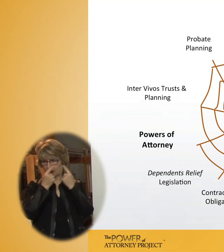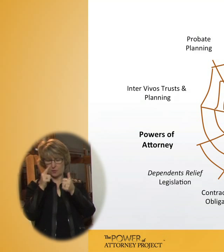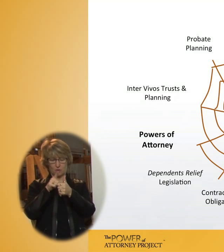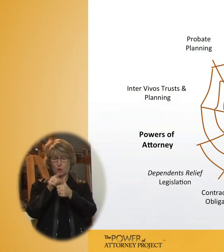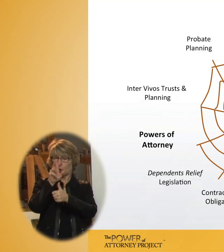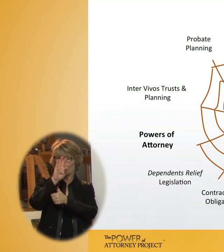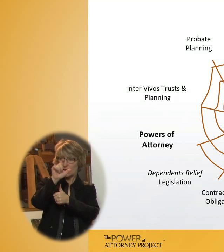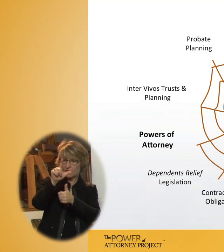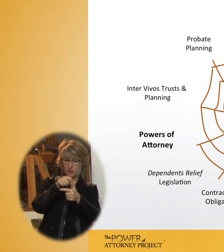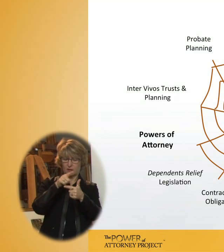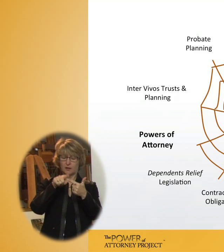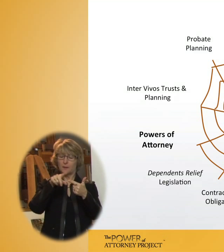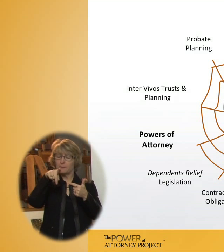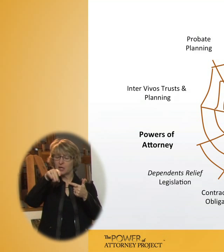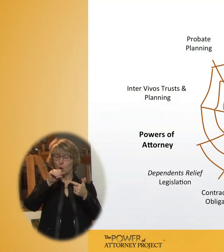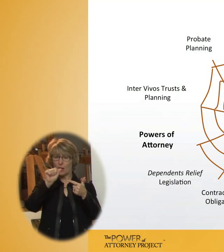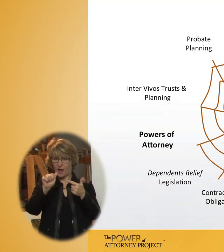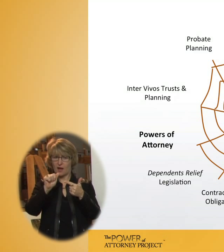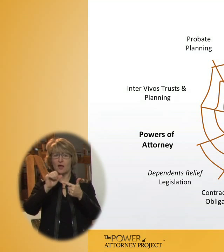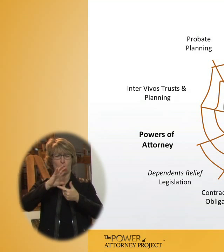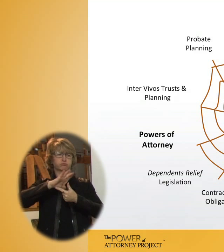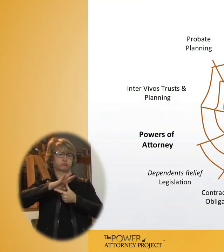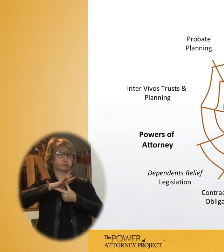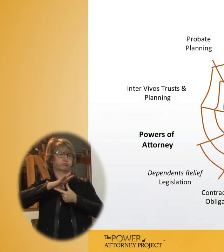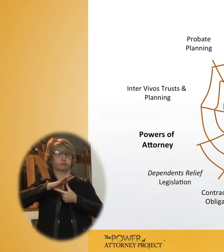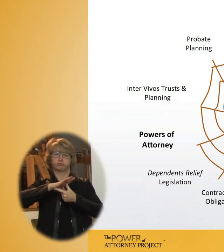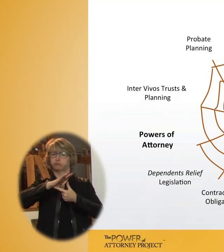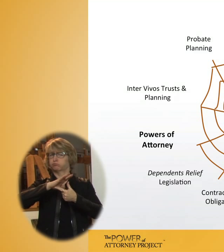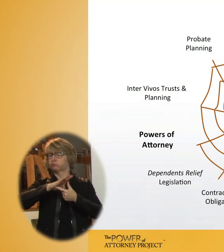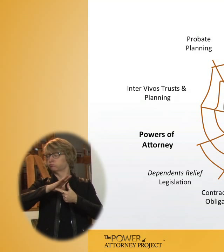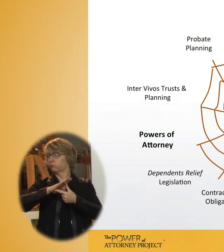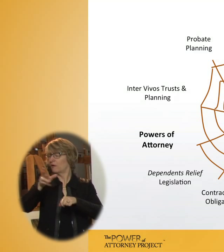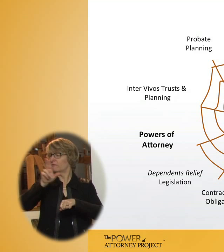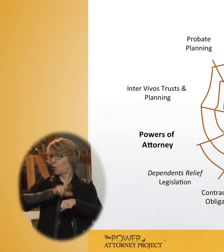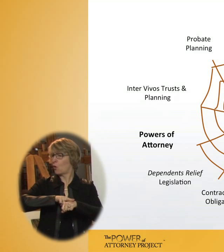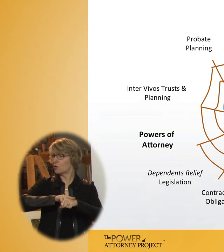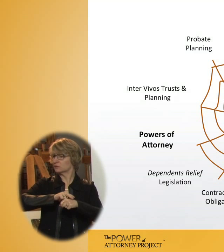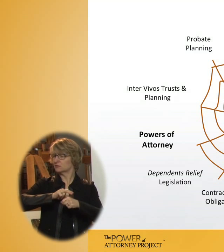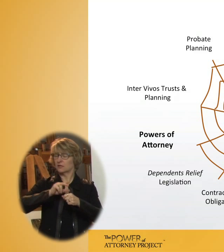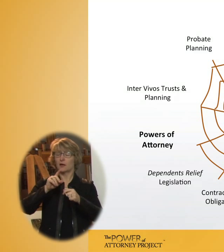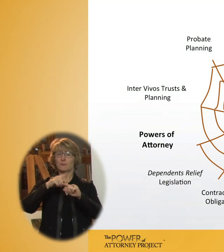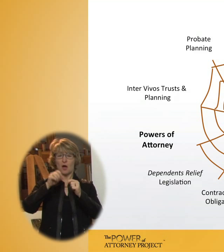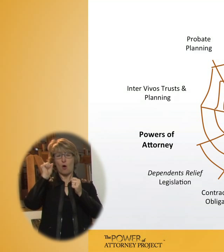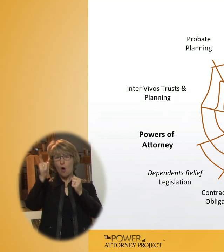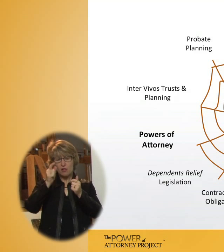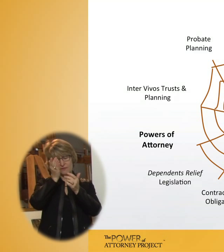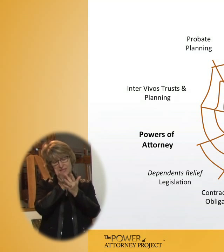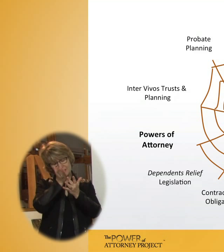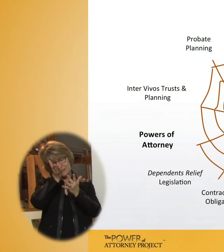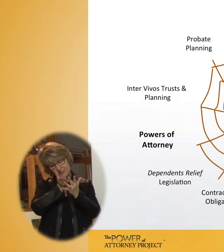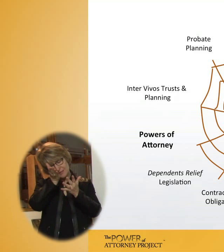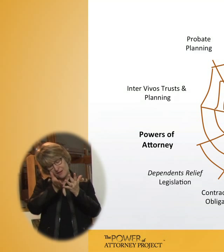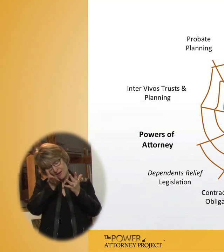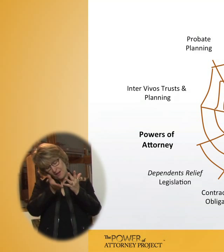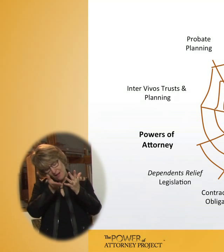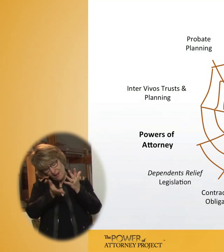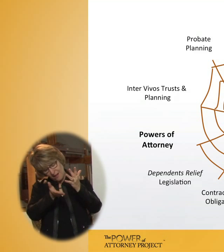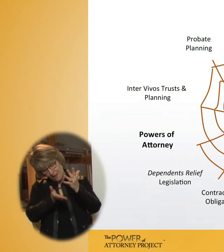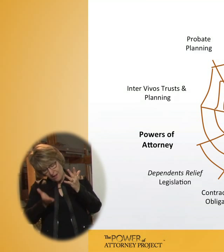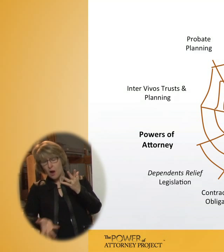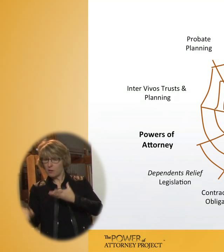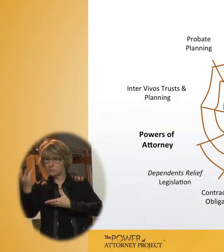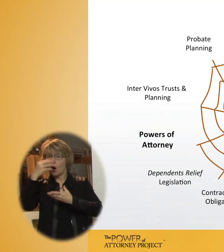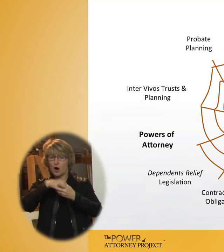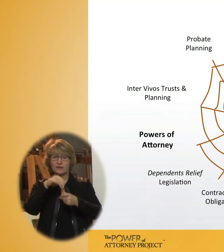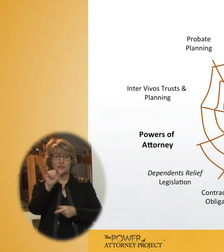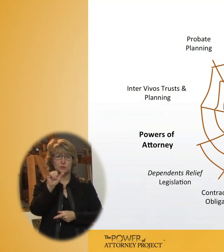and powers of attorney are definitely the cornerstones of your estate plan, but all of these other elements come into play as well.